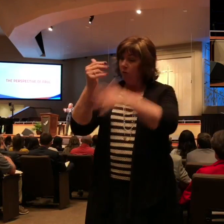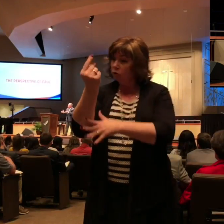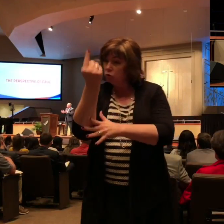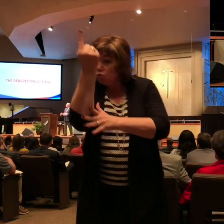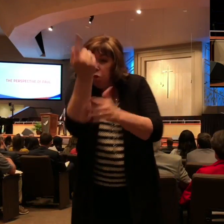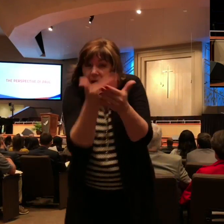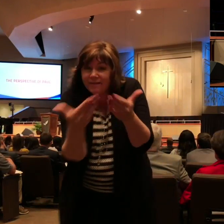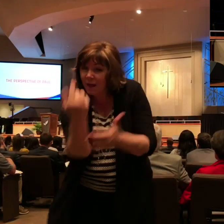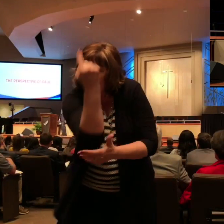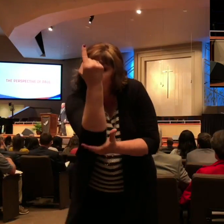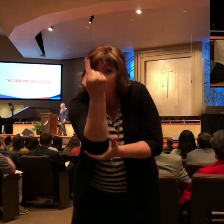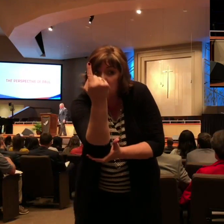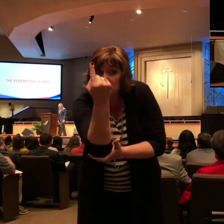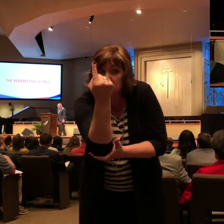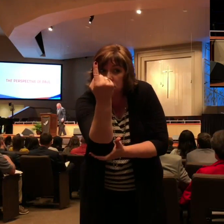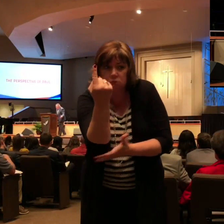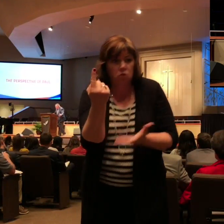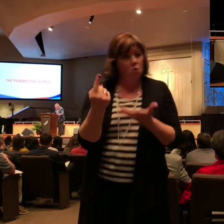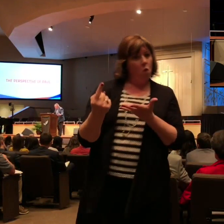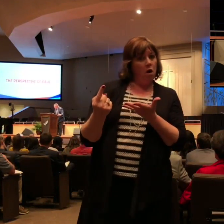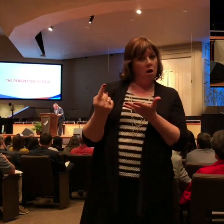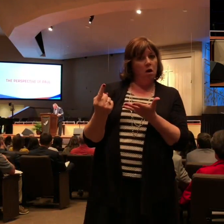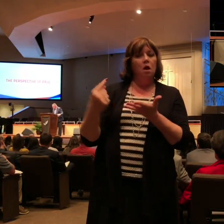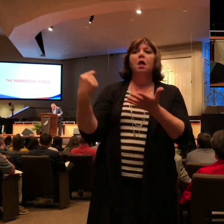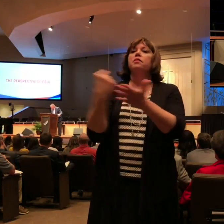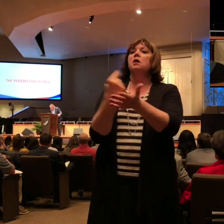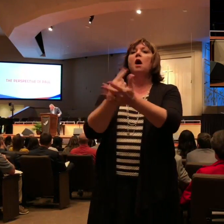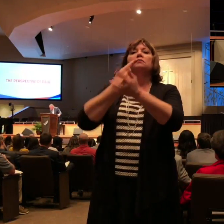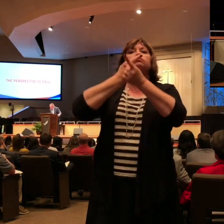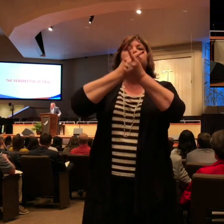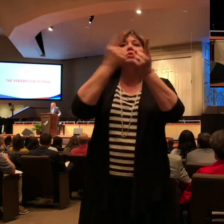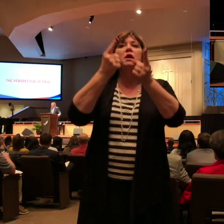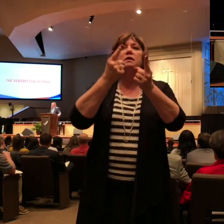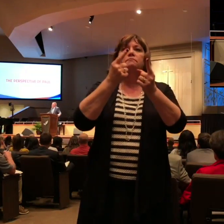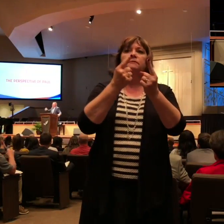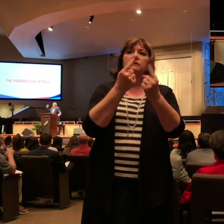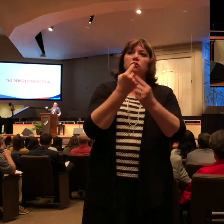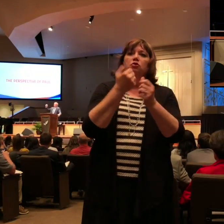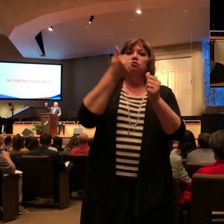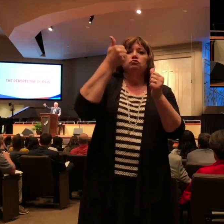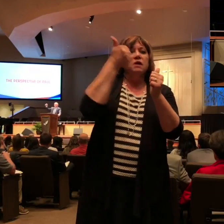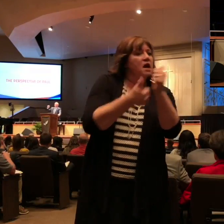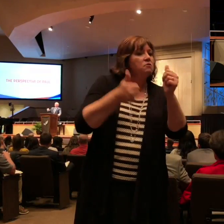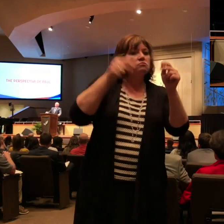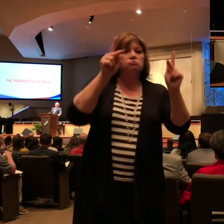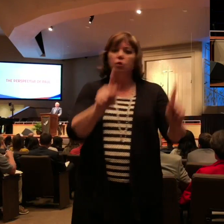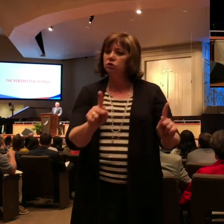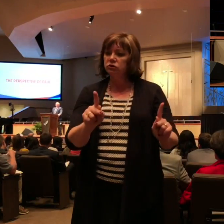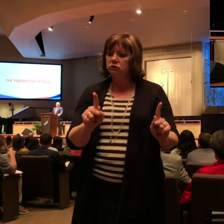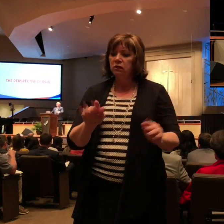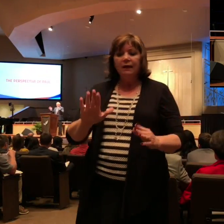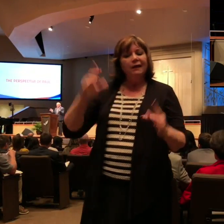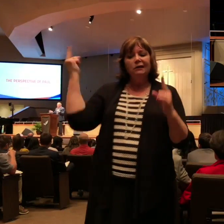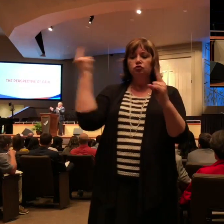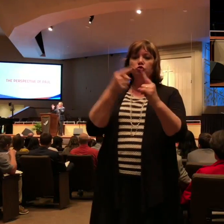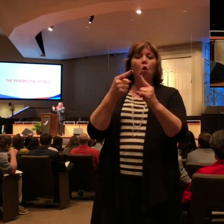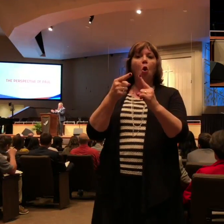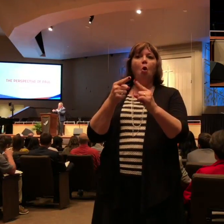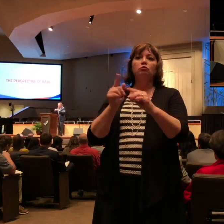and his mission of taking the gospel of Jesus Christ to every person that he could. His dream to be in Rome and to be preaching